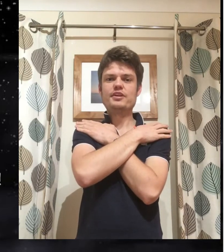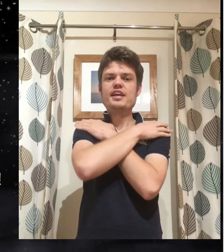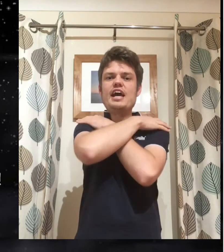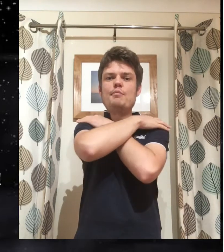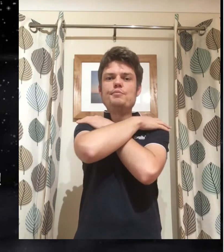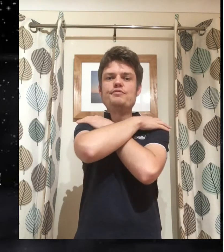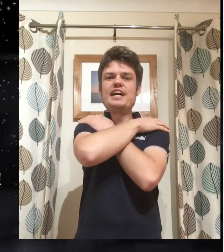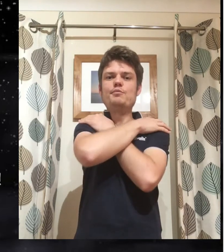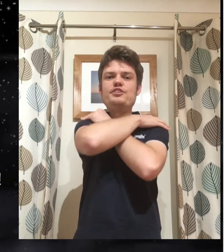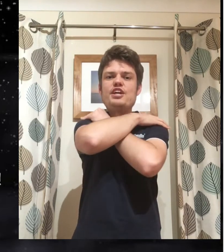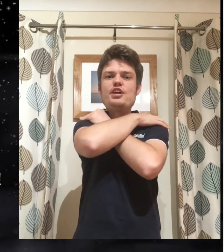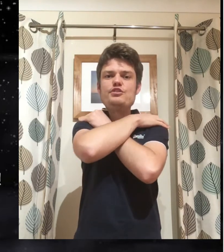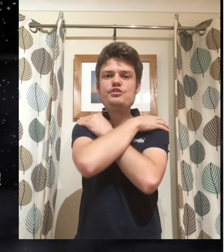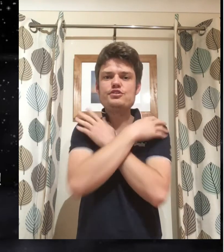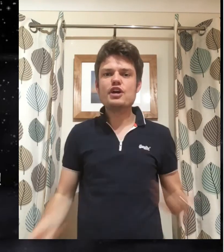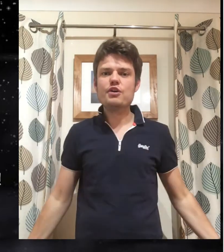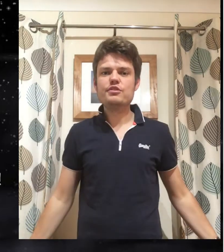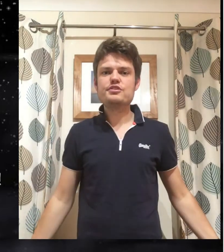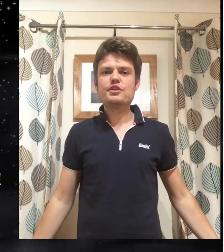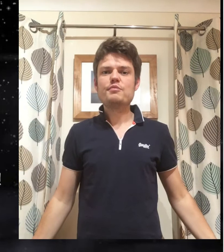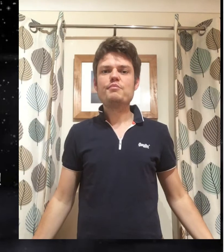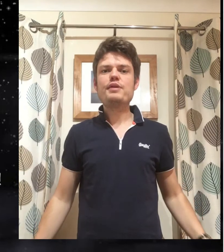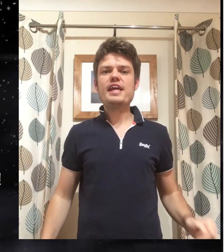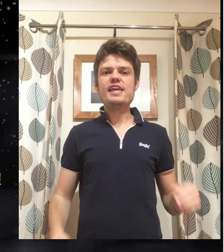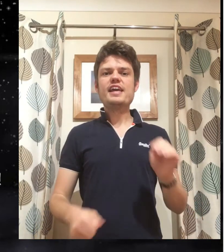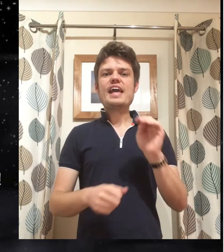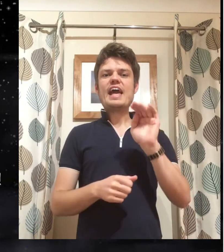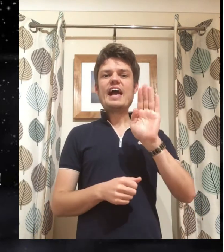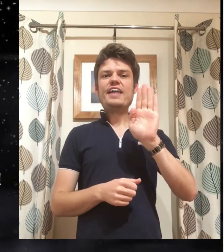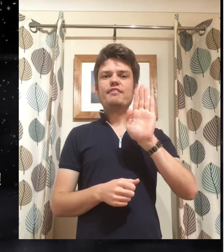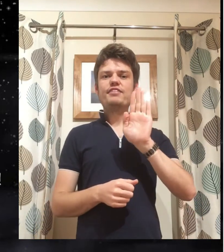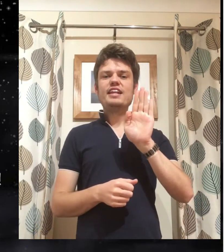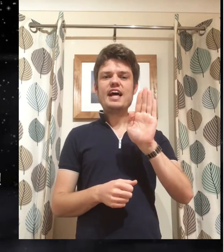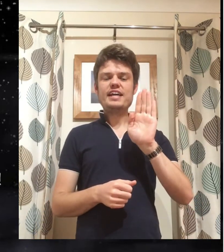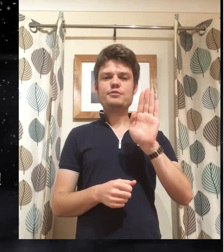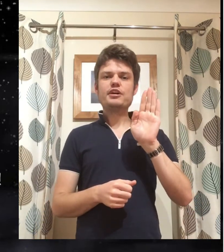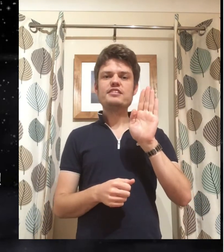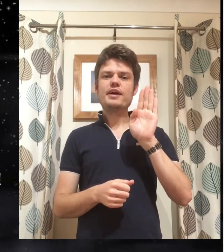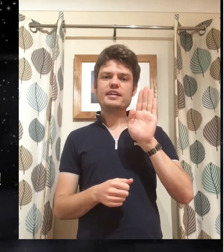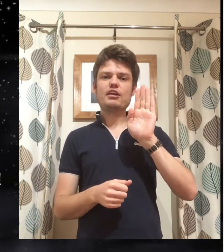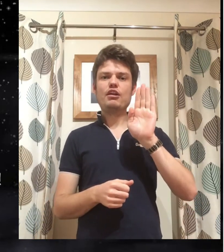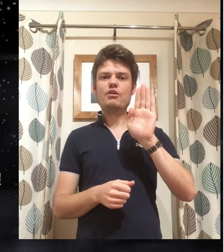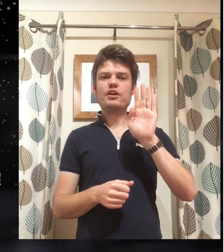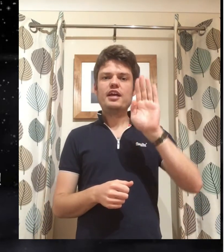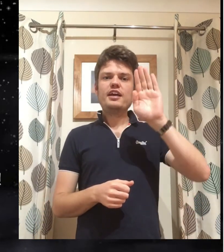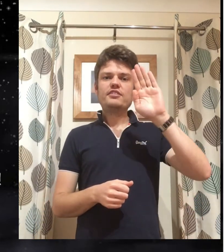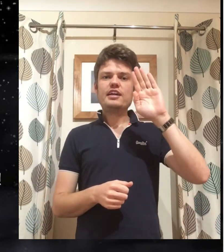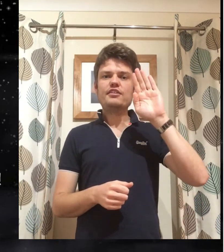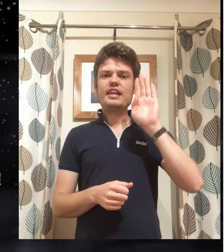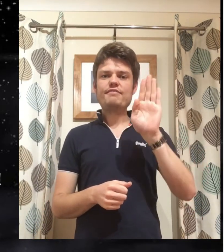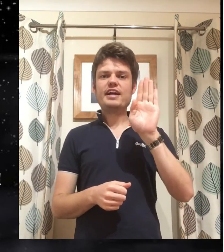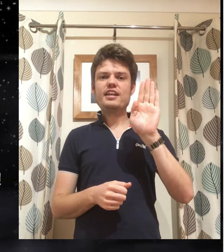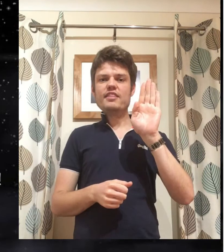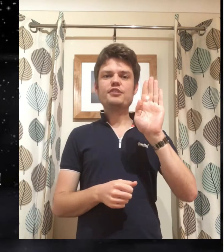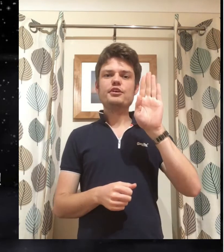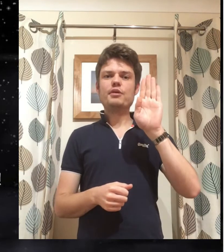across our body and we move downwards don't be and then for late we're going to make a clock so get